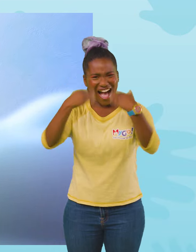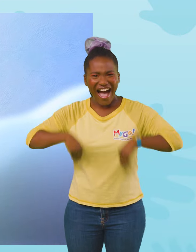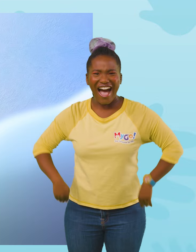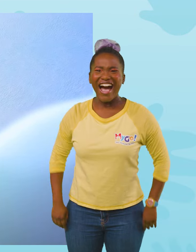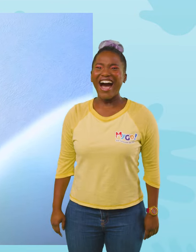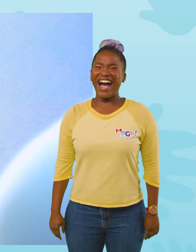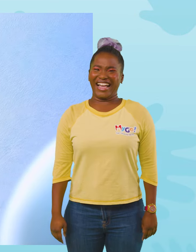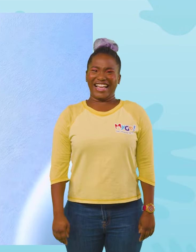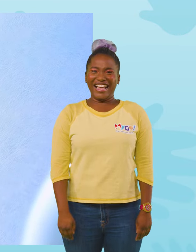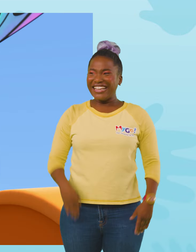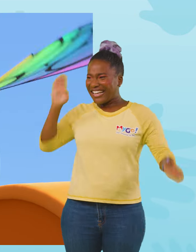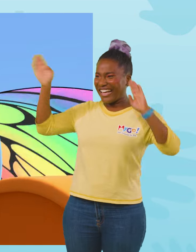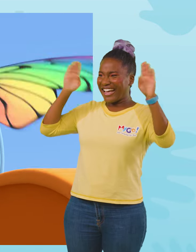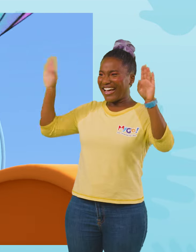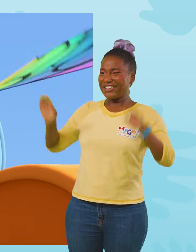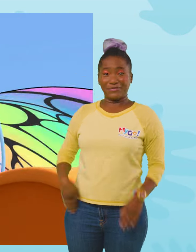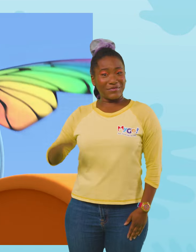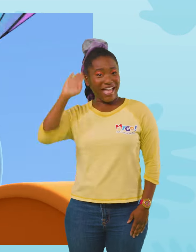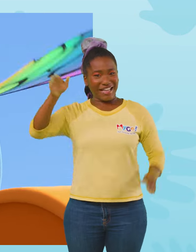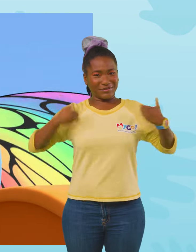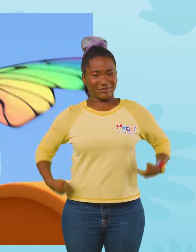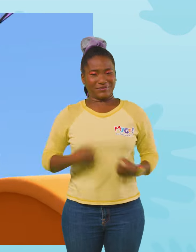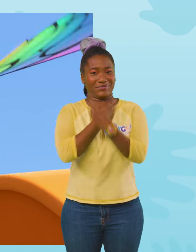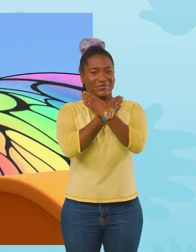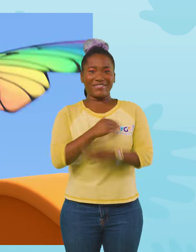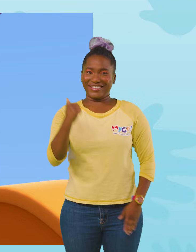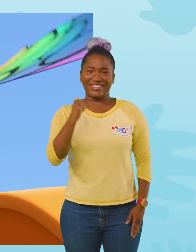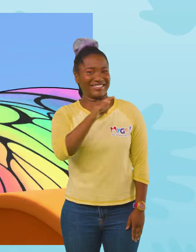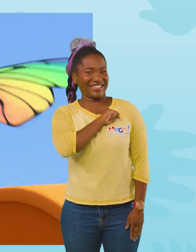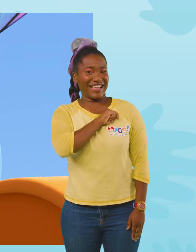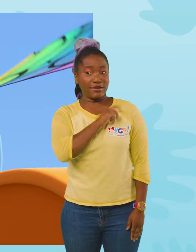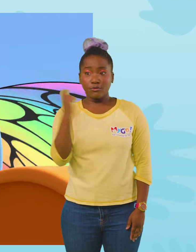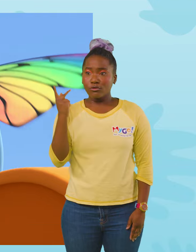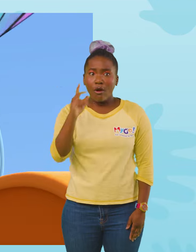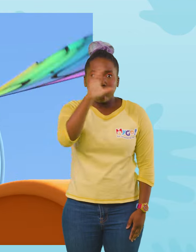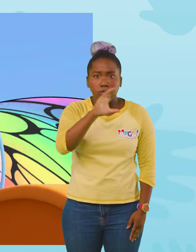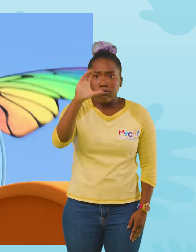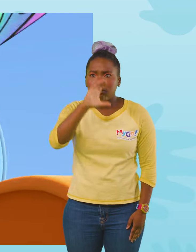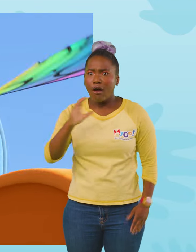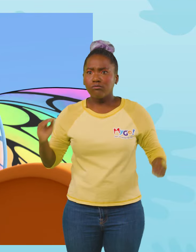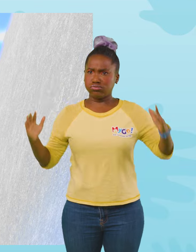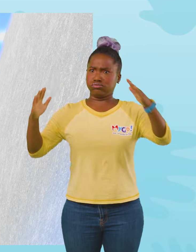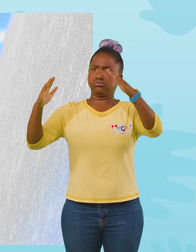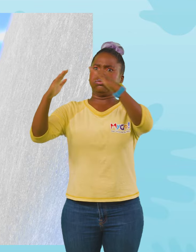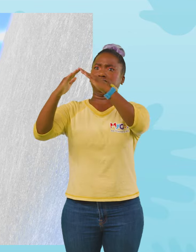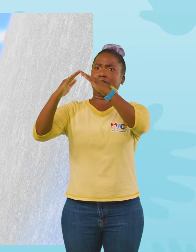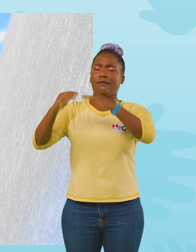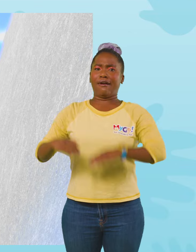Woo-hoo! Hey, it's me, Blippi, and this is Tabs! We're looking for the tallest mountain! I'm climbing